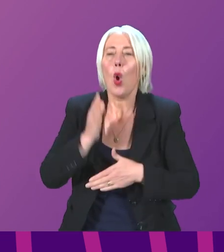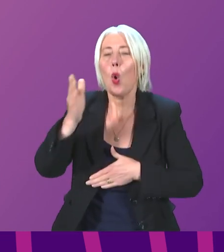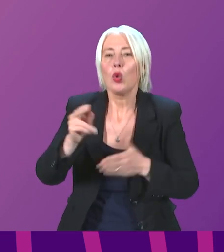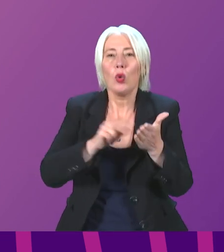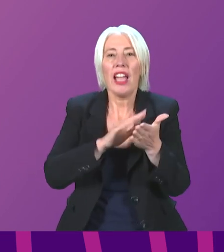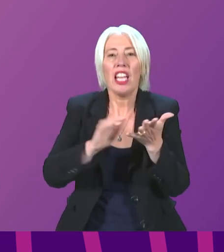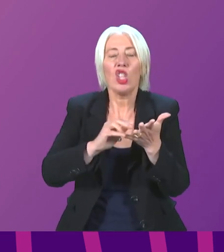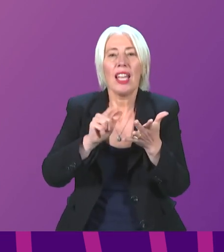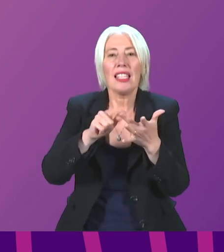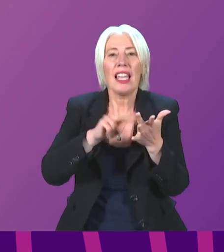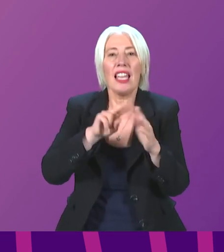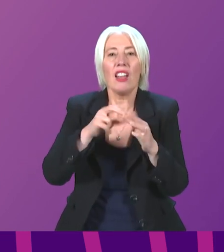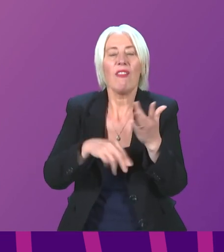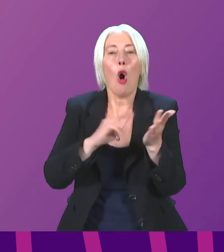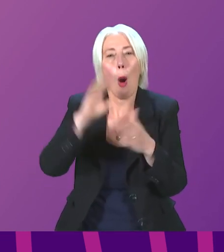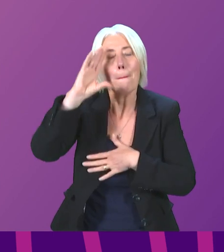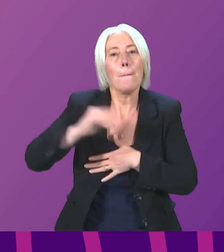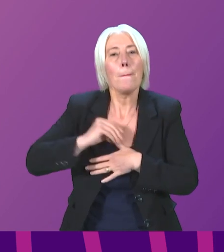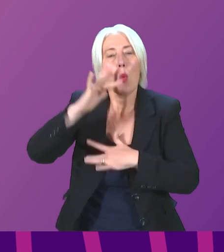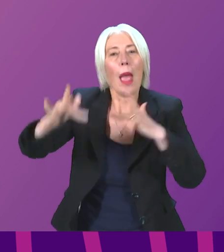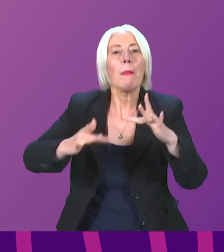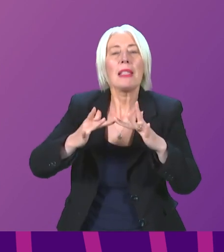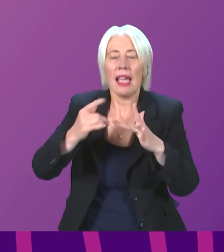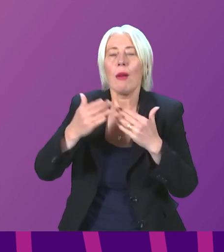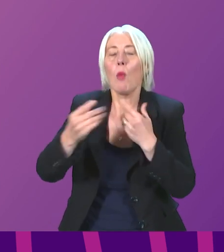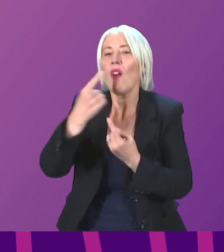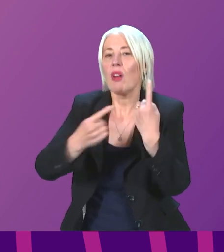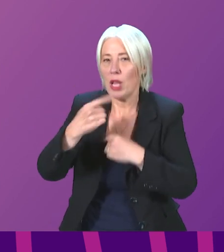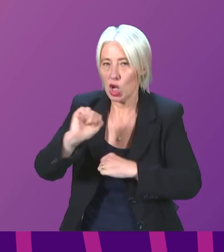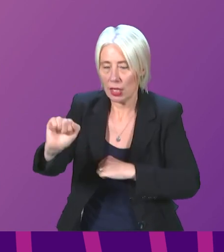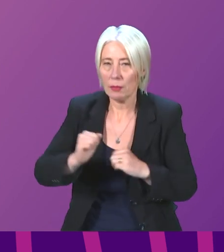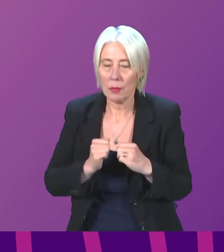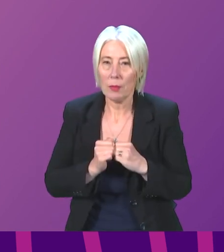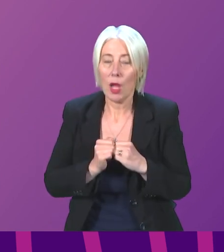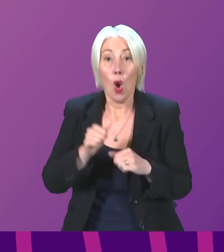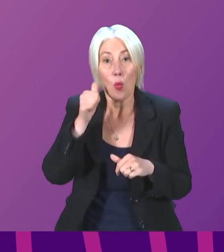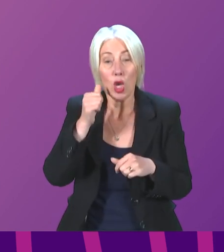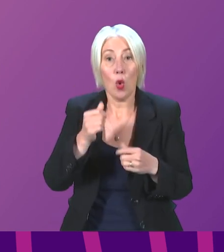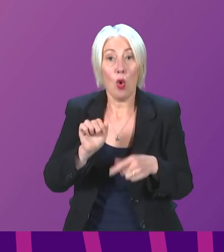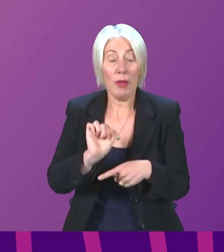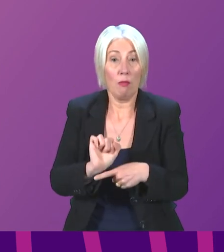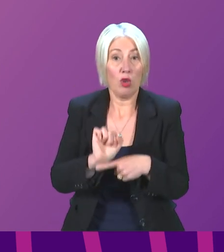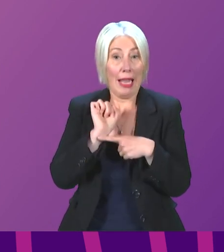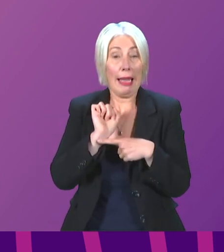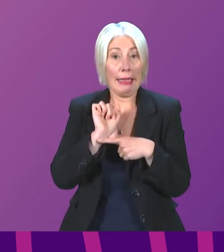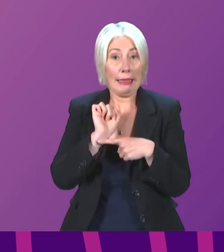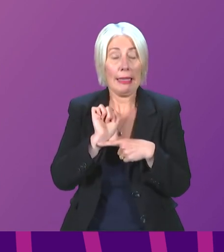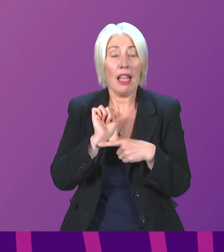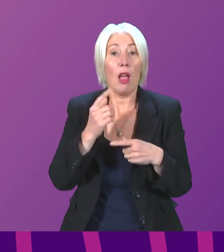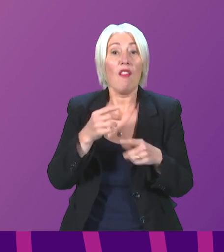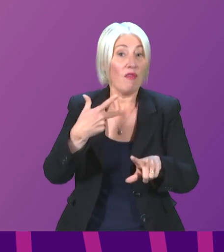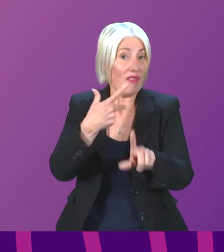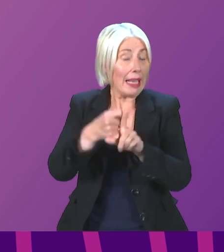website for more information. Given the immunity conferred by vaccination it can wane over time,